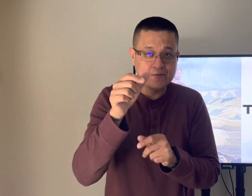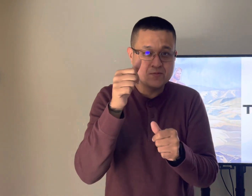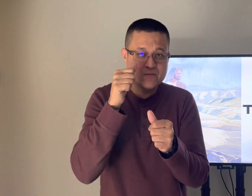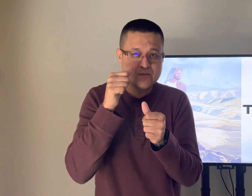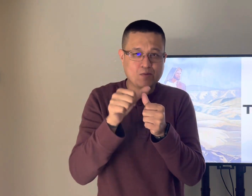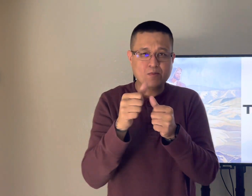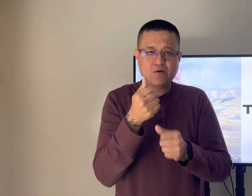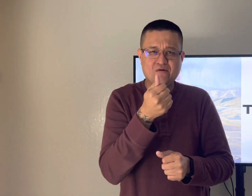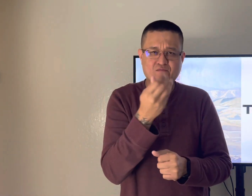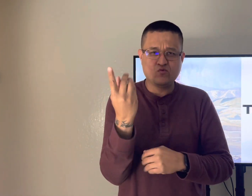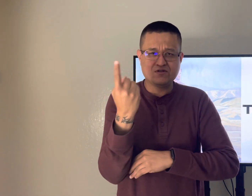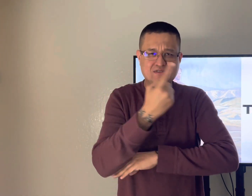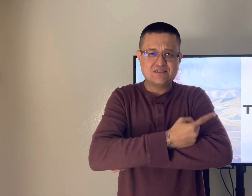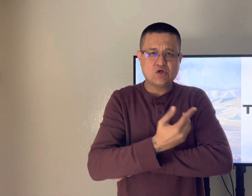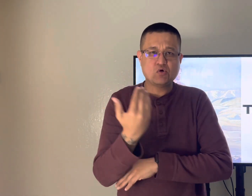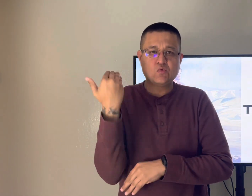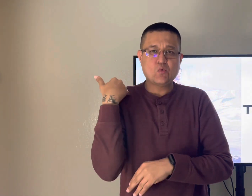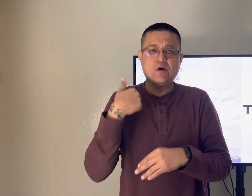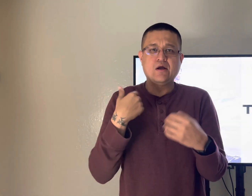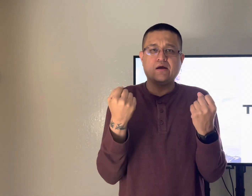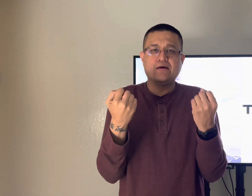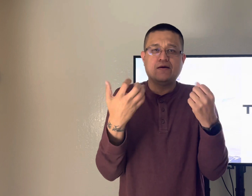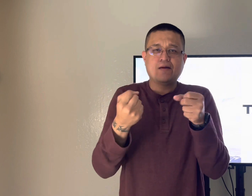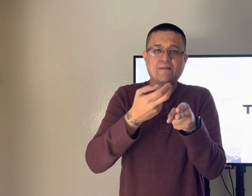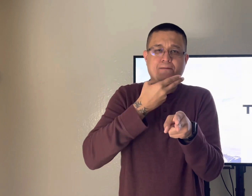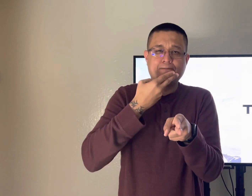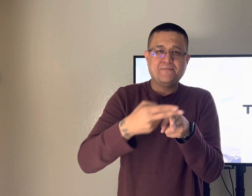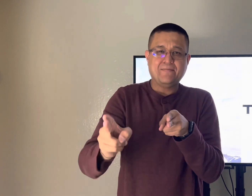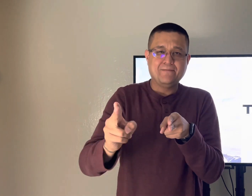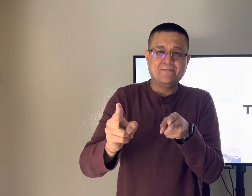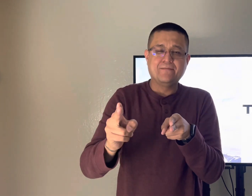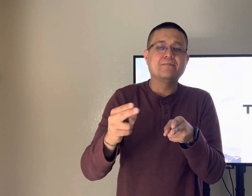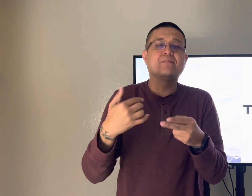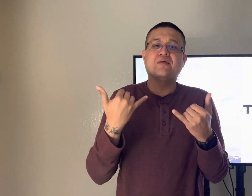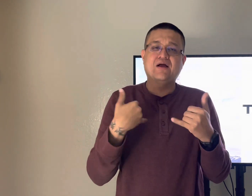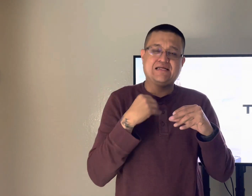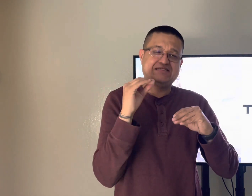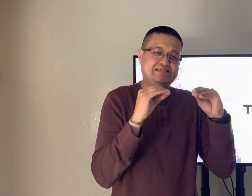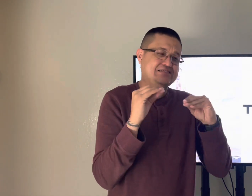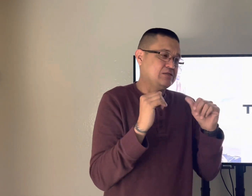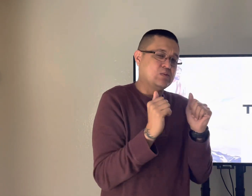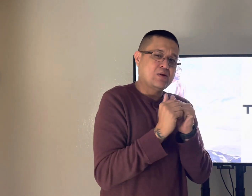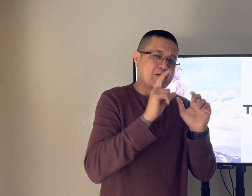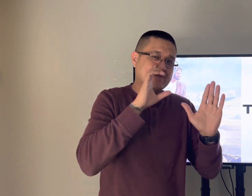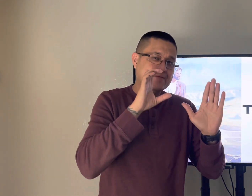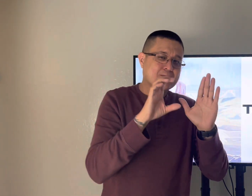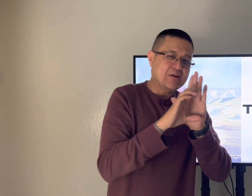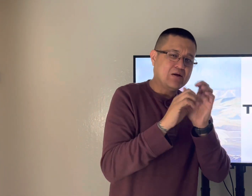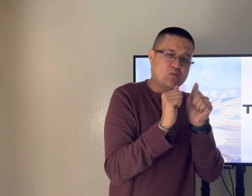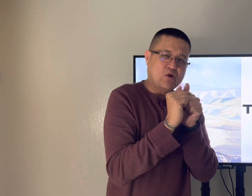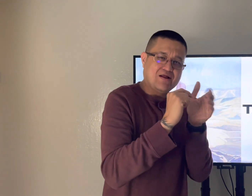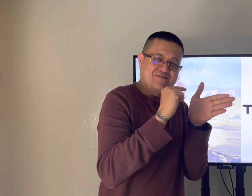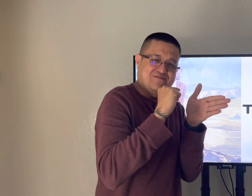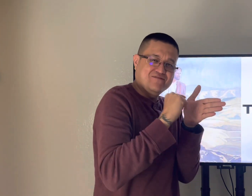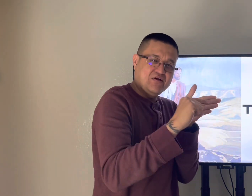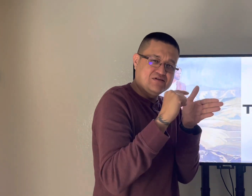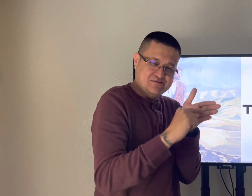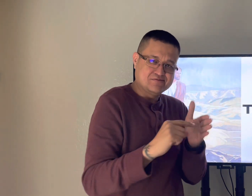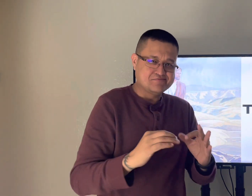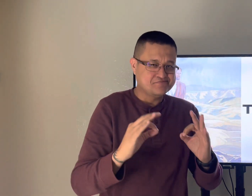the lord remember a few days ago we signed a short version of this but we've added a lot